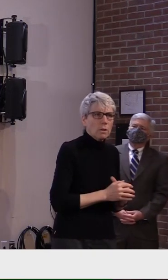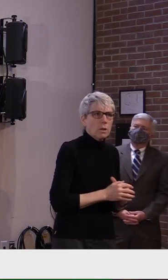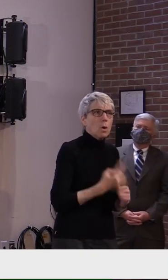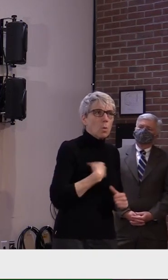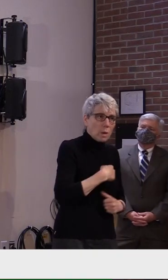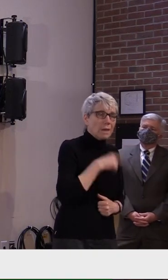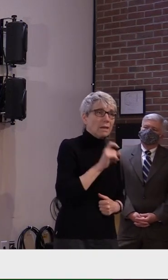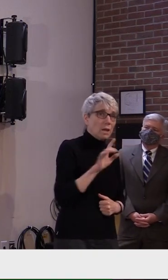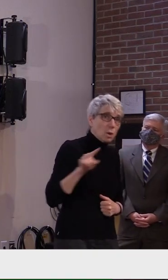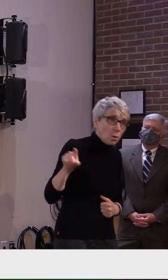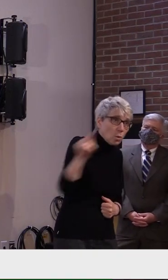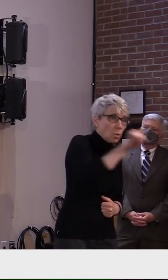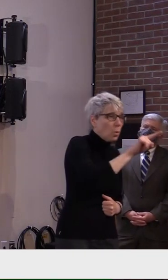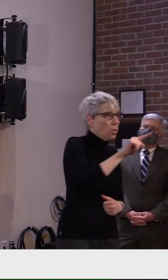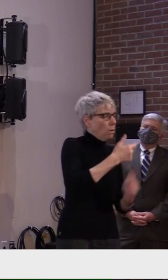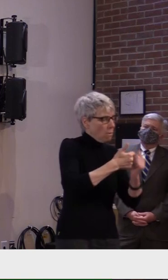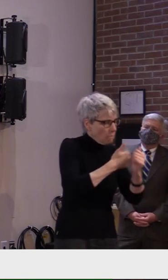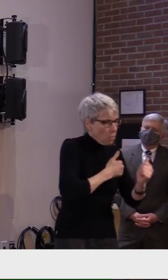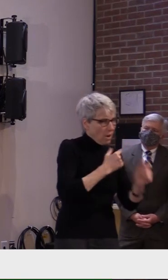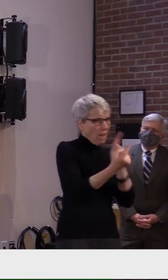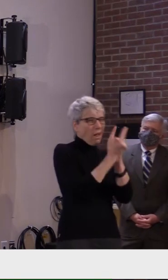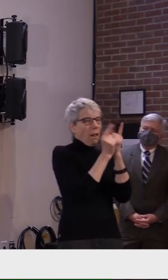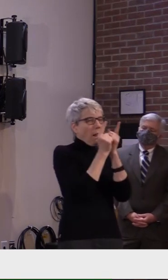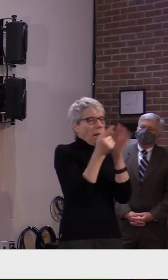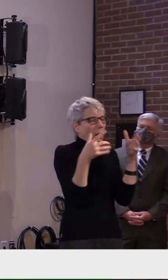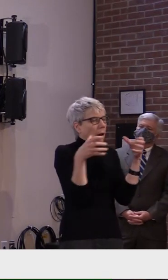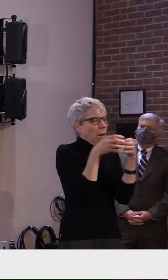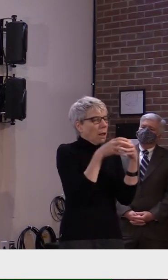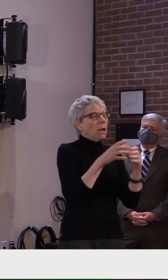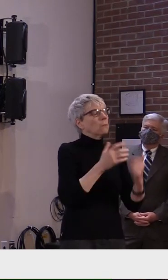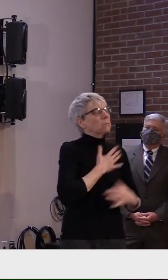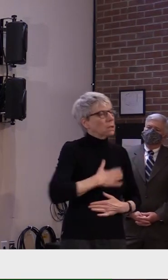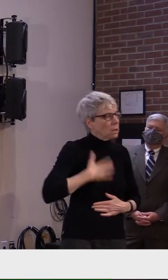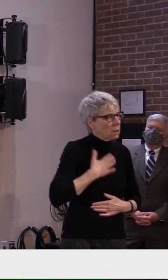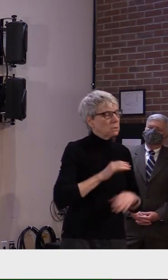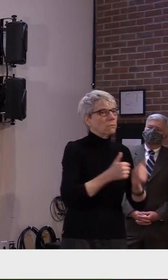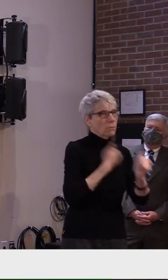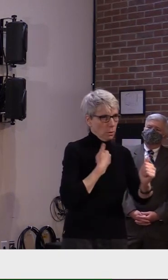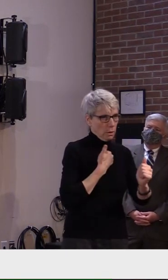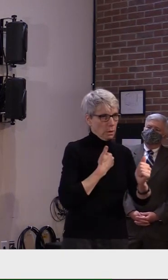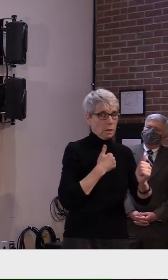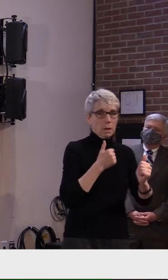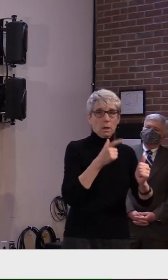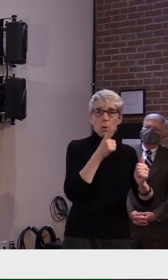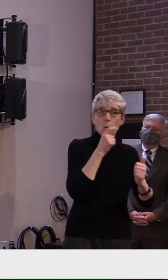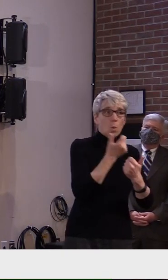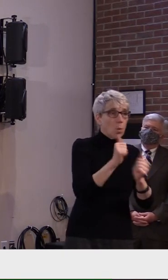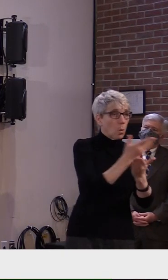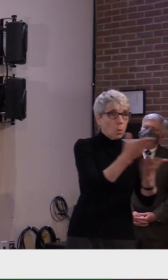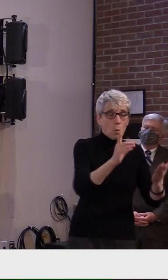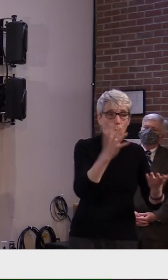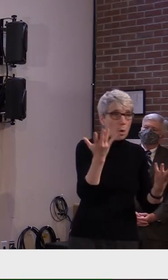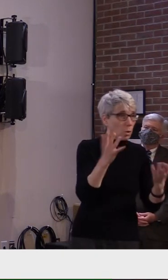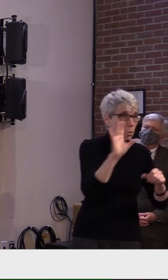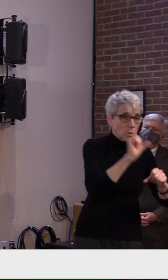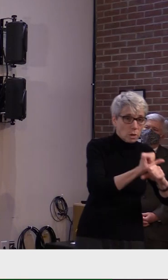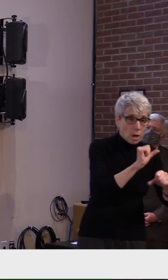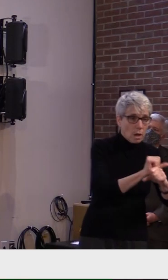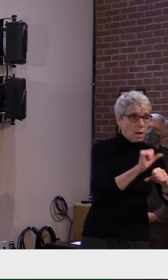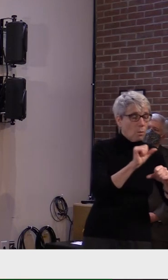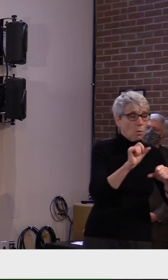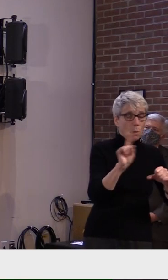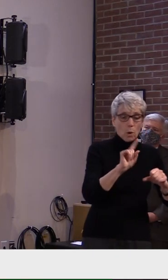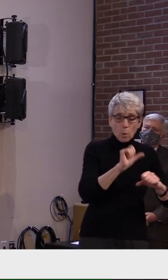from people you don't have to be in close contact with. Wherever you are, whatever you're doing, ask yourself,